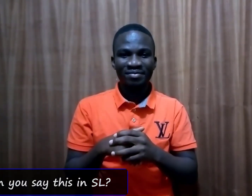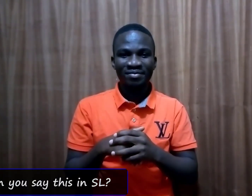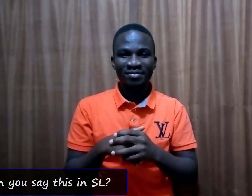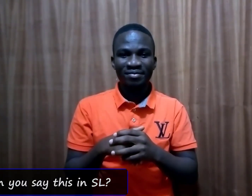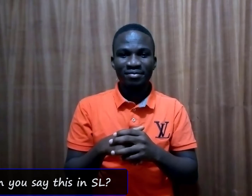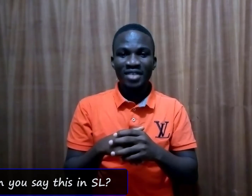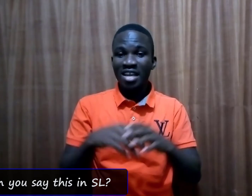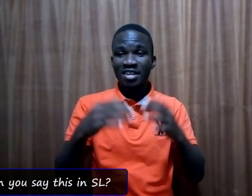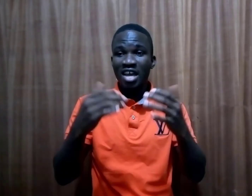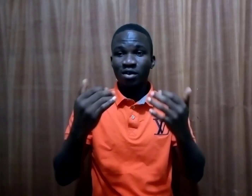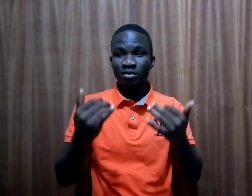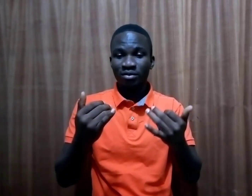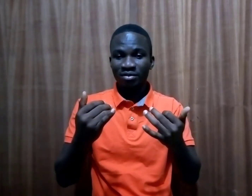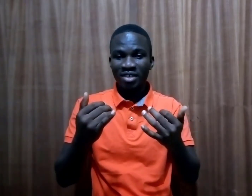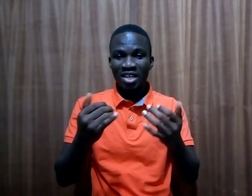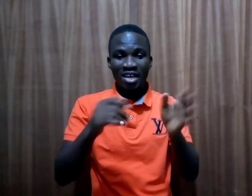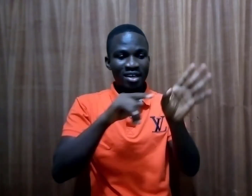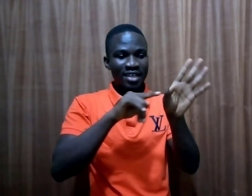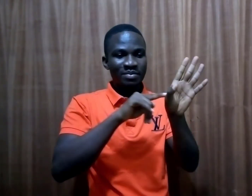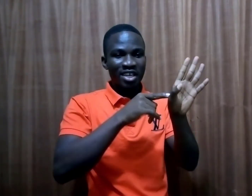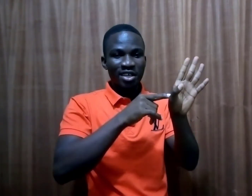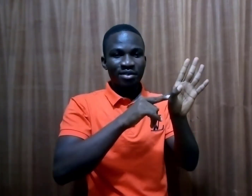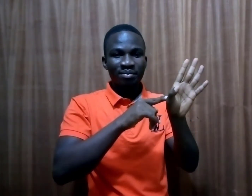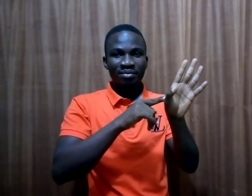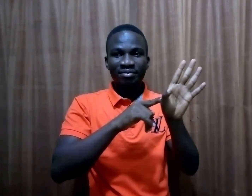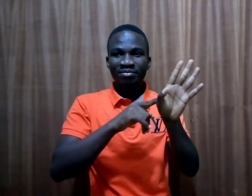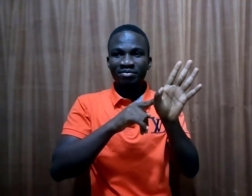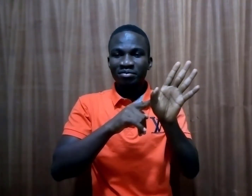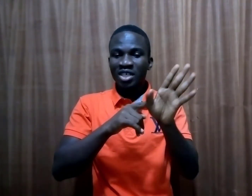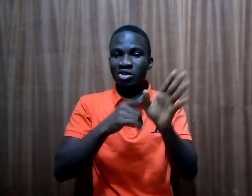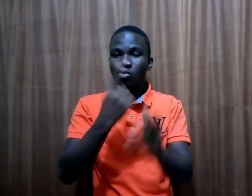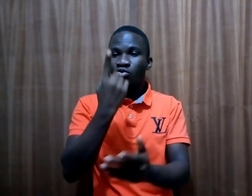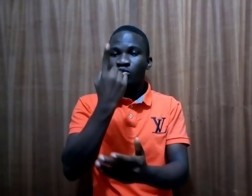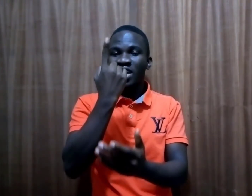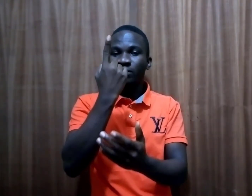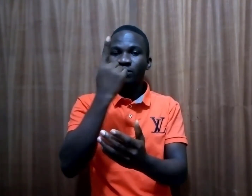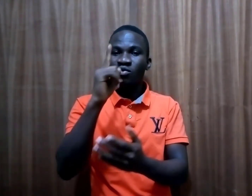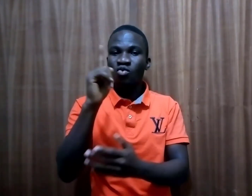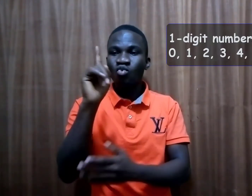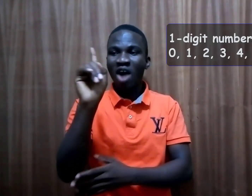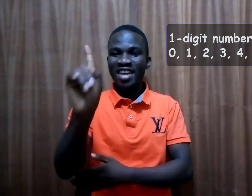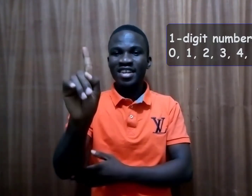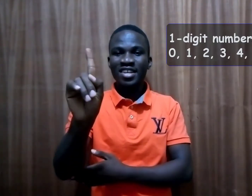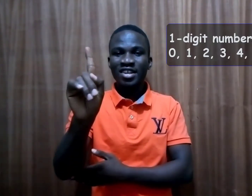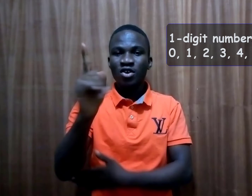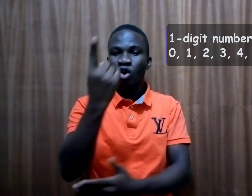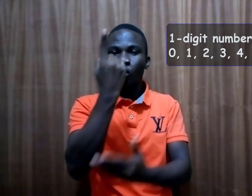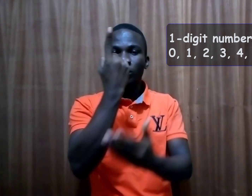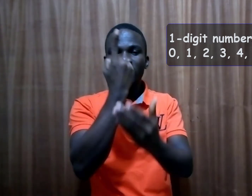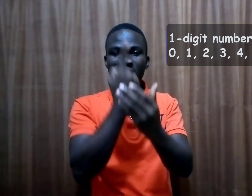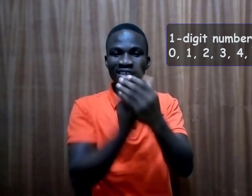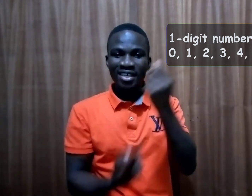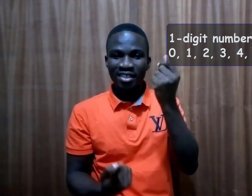Now, let's begin. We have one or single